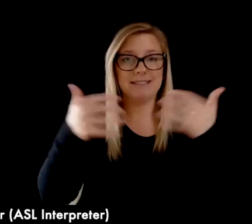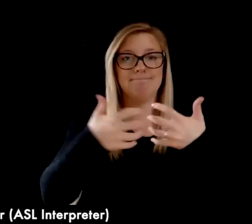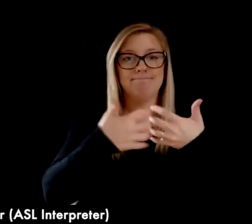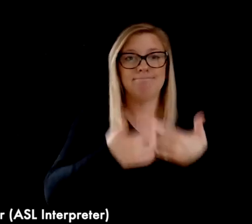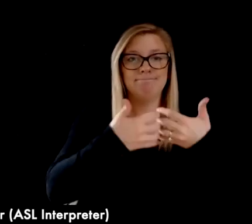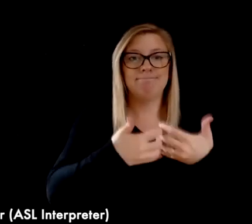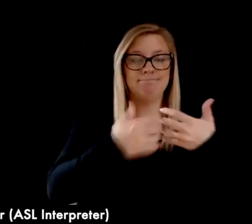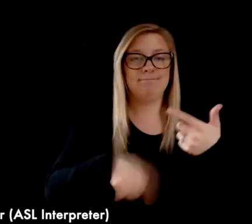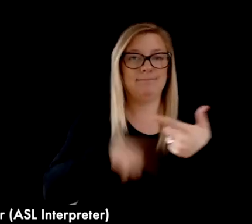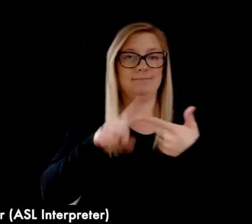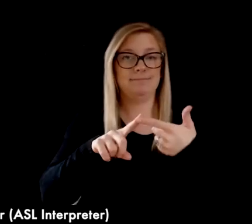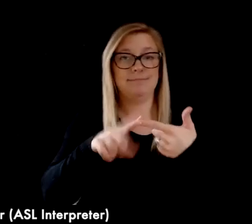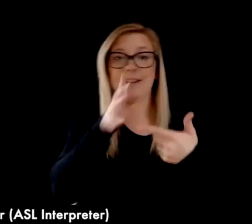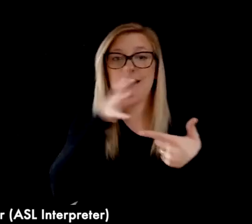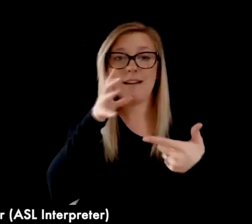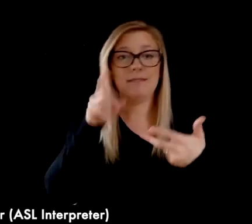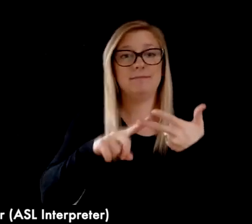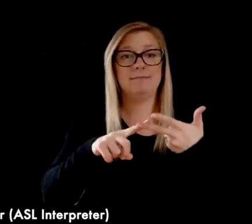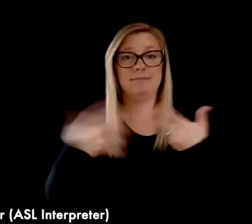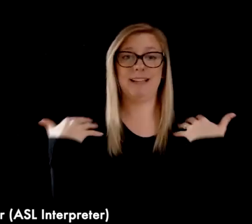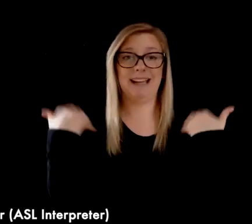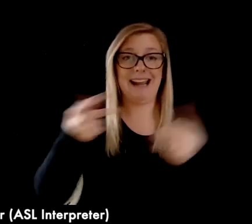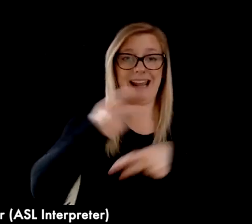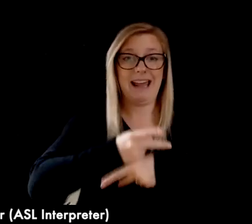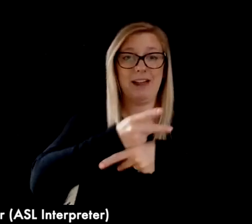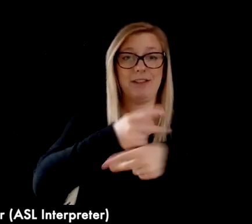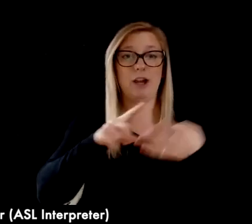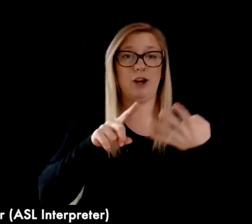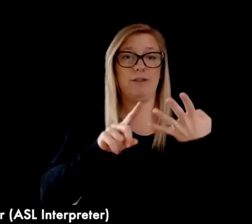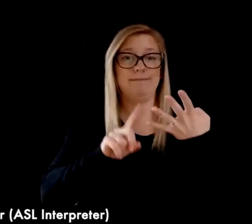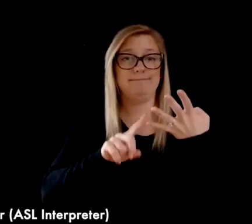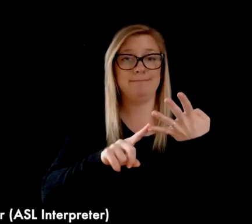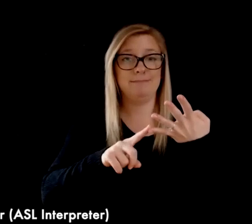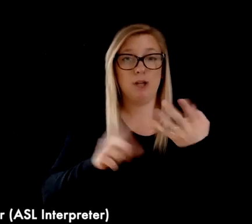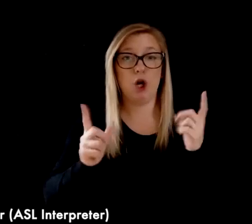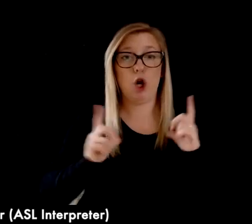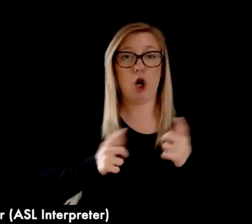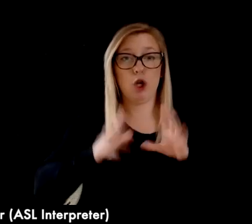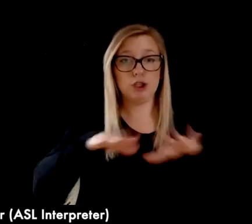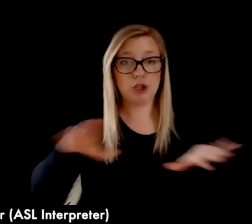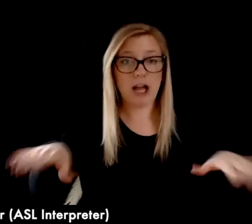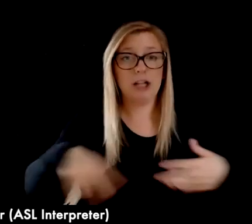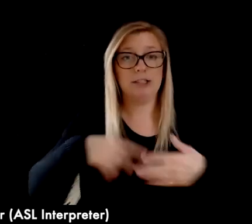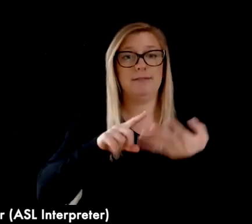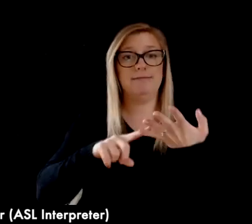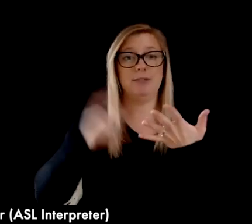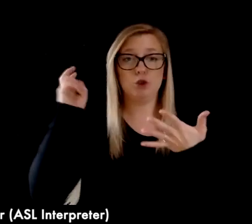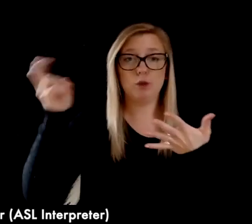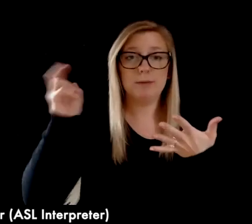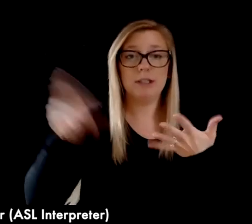services, information technology, early childhood, transportation, and construction.